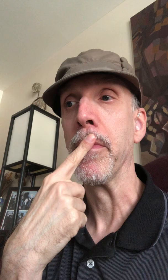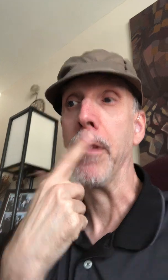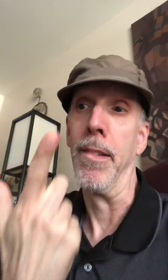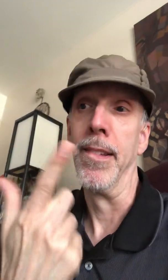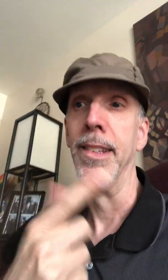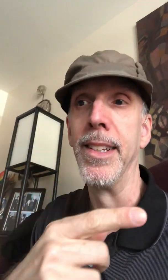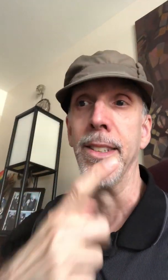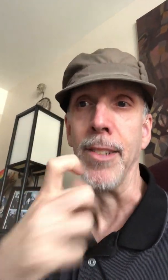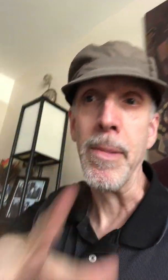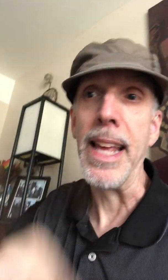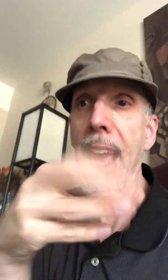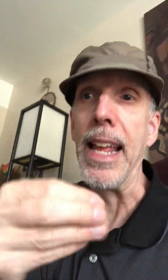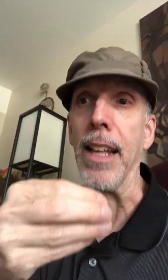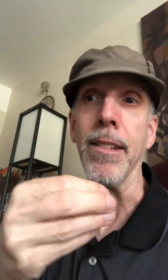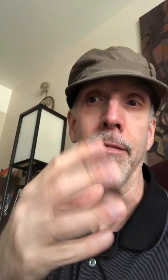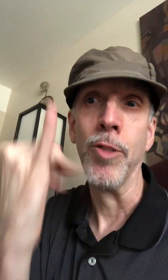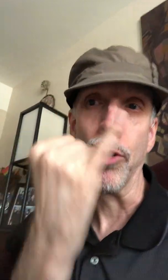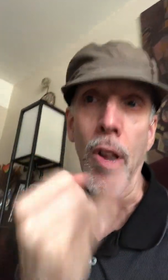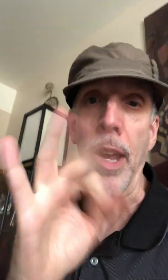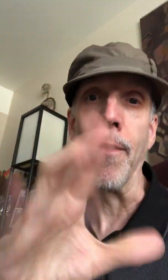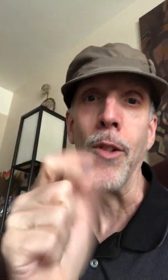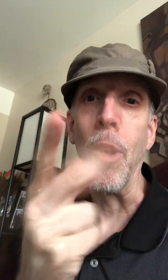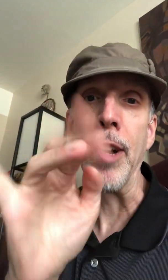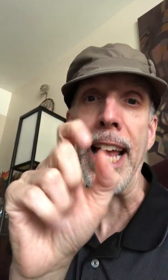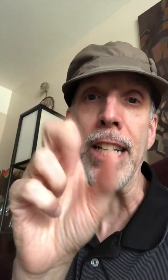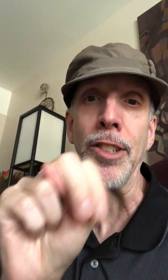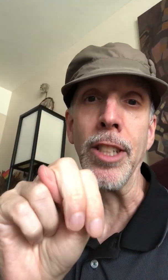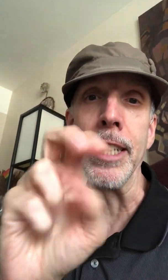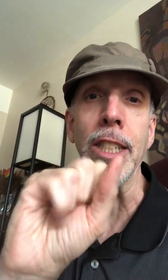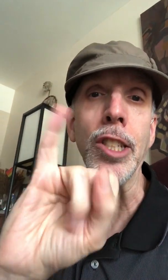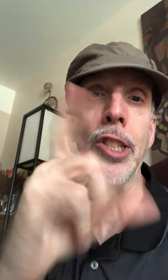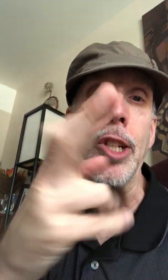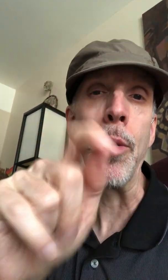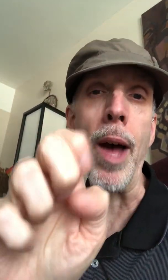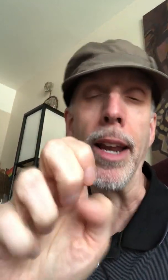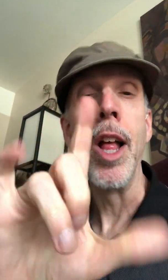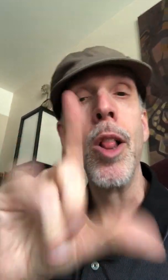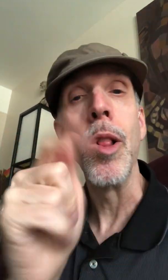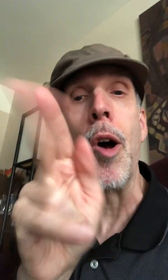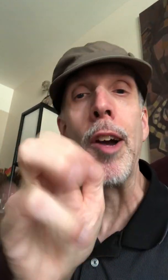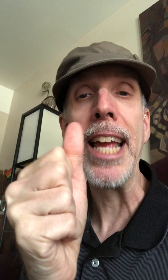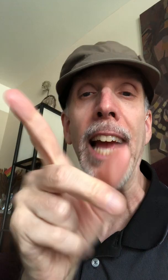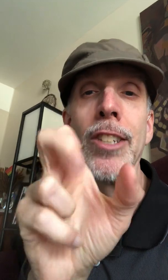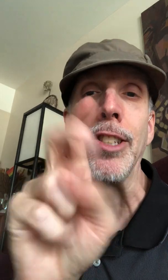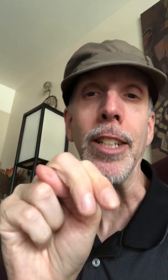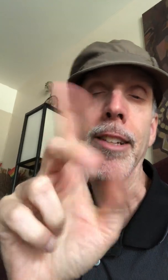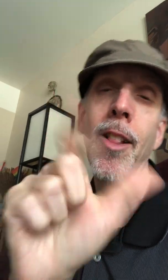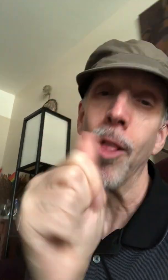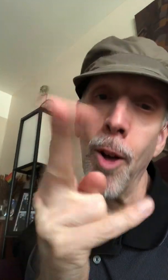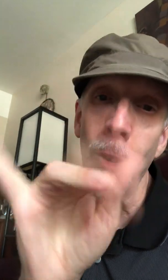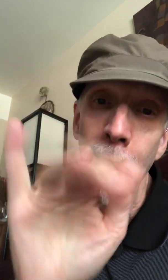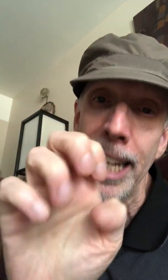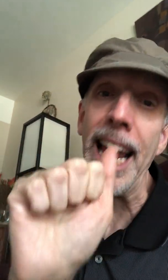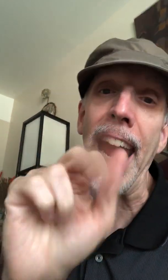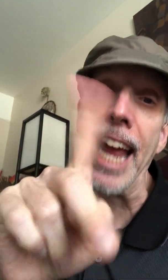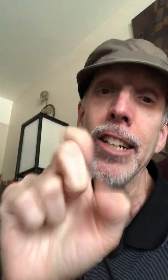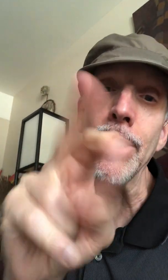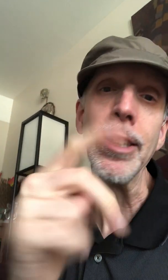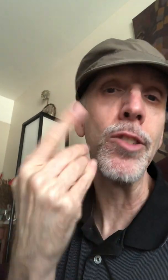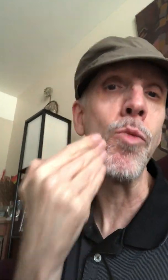So I've been drawing Laurie Anderson in a silhouette. Laurie Anderson. Laurie Anderson is